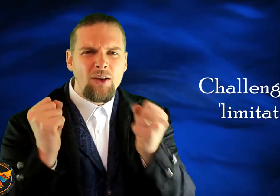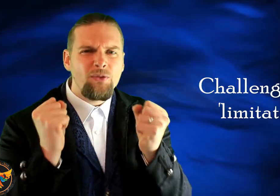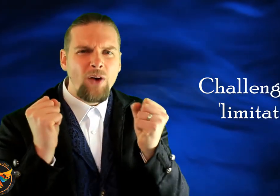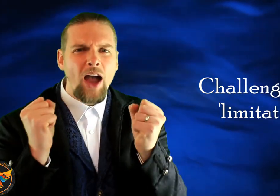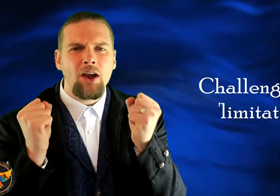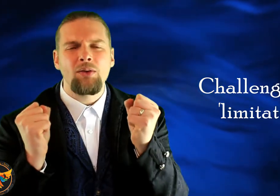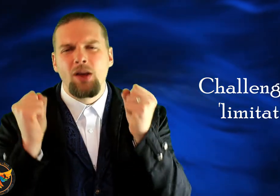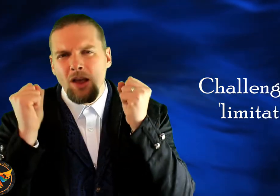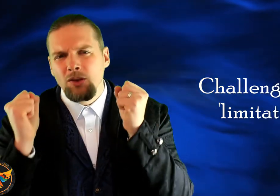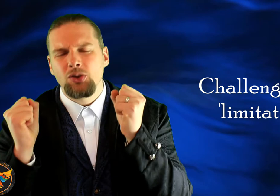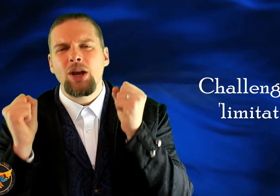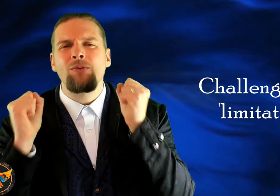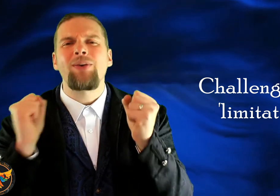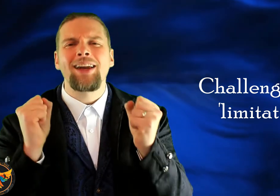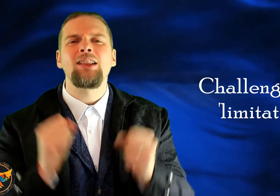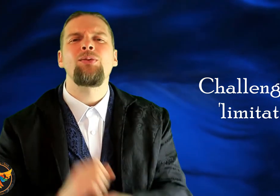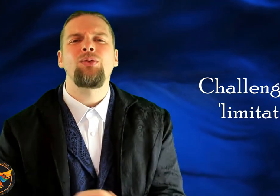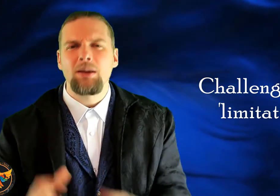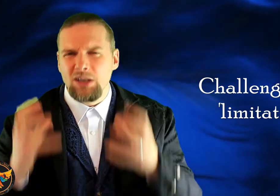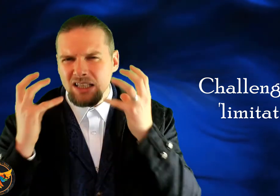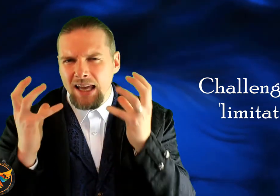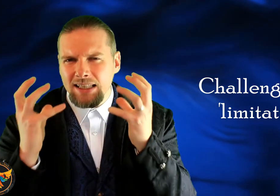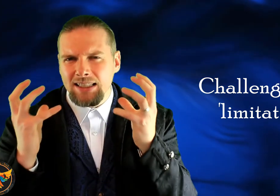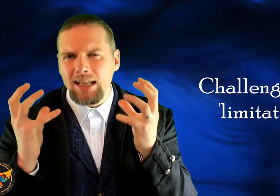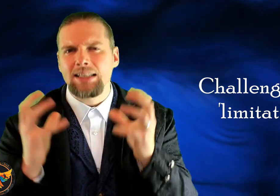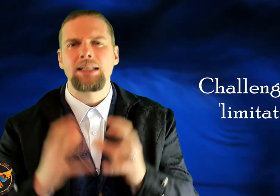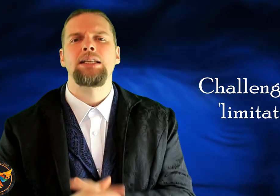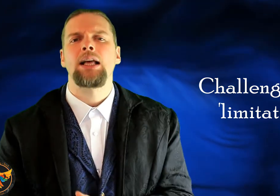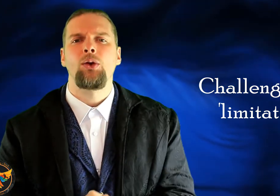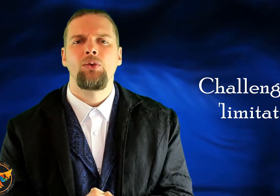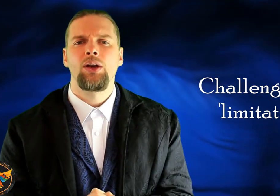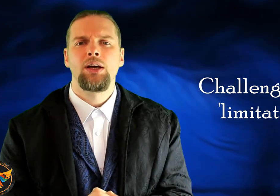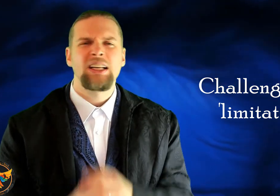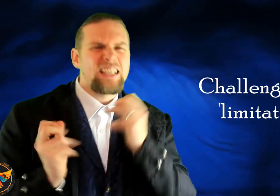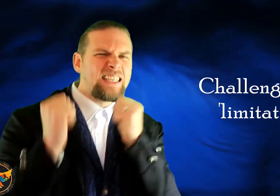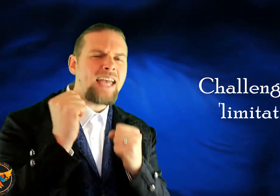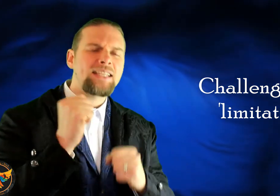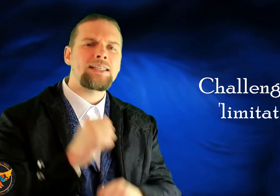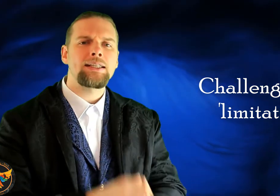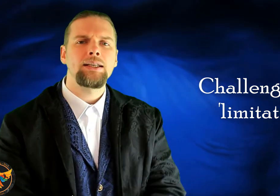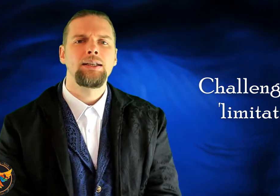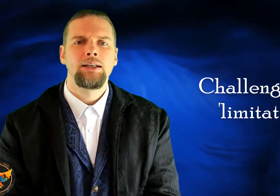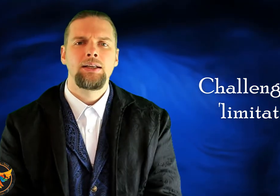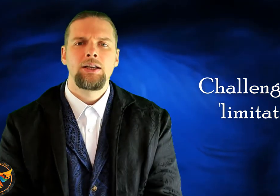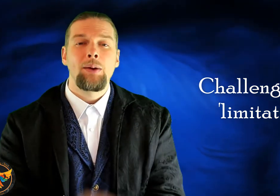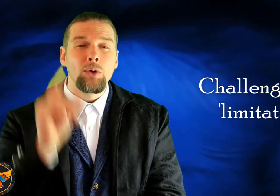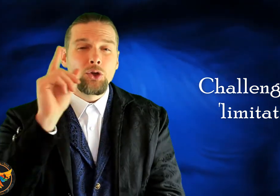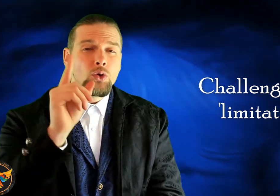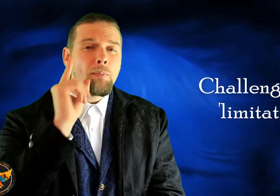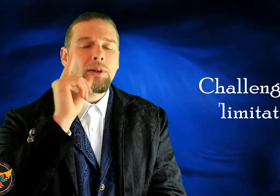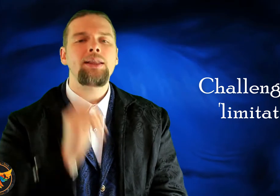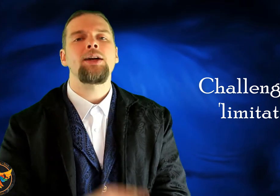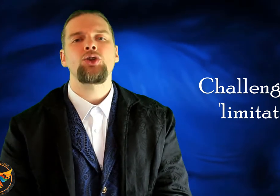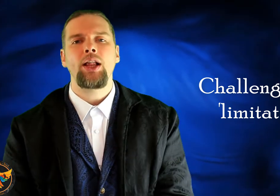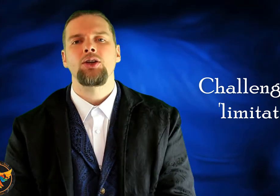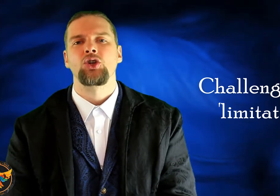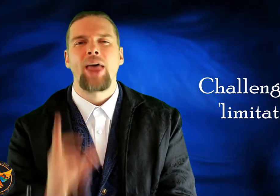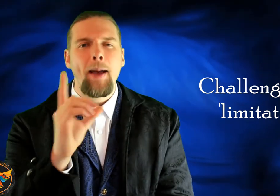firing, you start fanning the flame, you start exciting yourself. You're like, yes. And when you complete that challenge, that